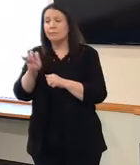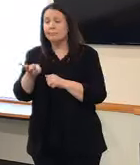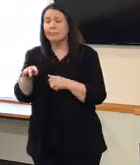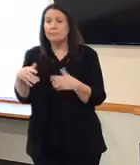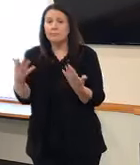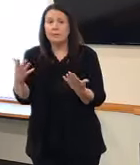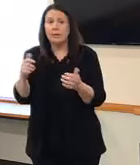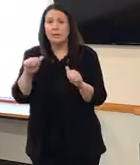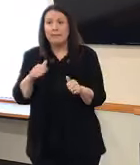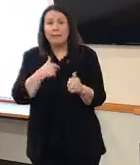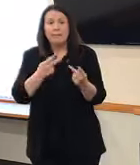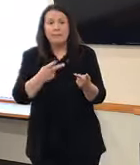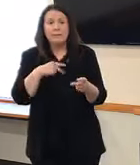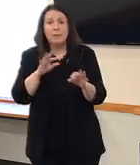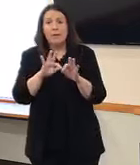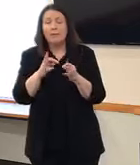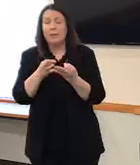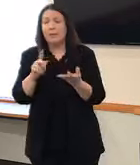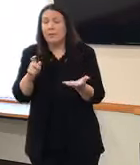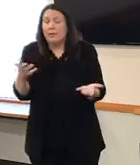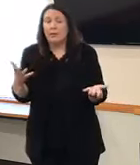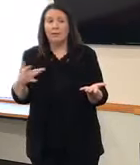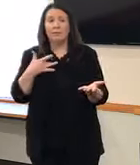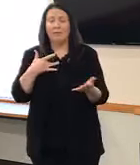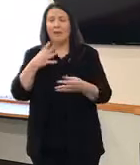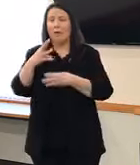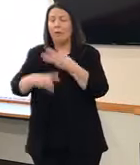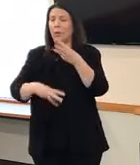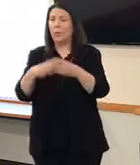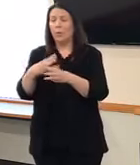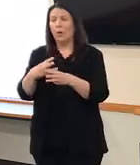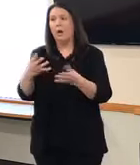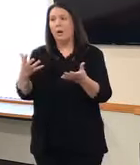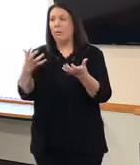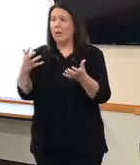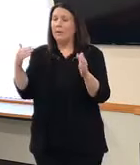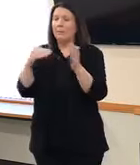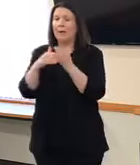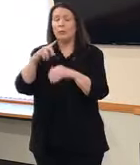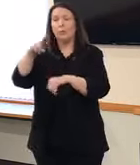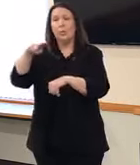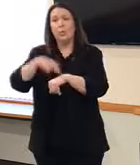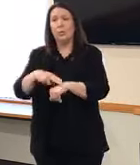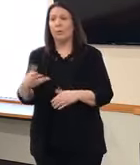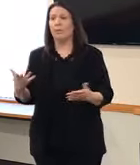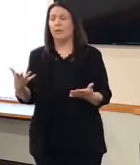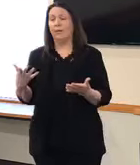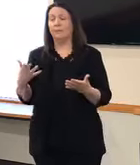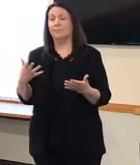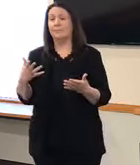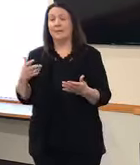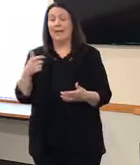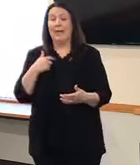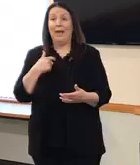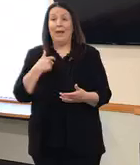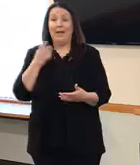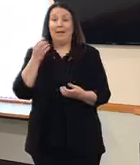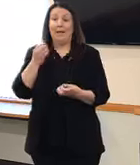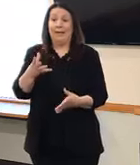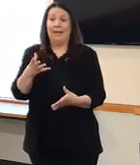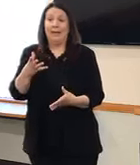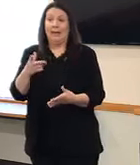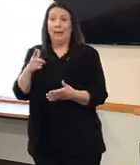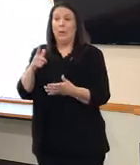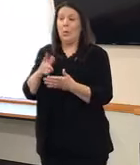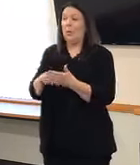or get the world back the way it was before COVID-19. And my best advice comes from a friend who once